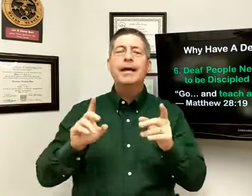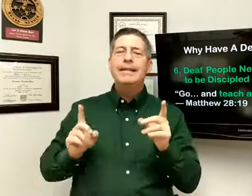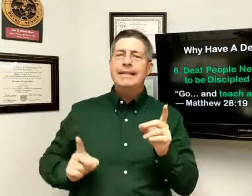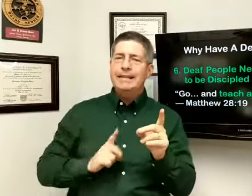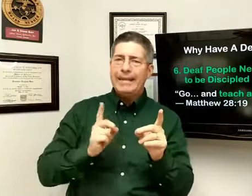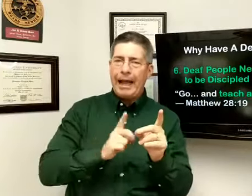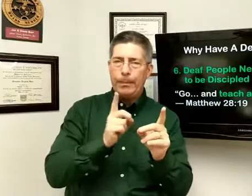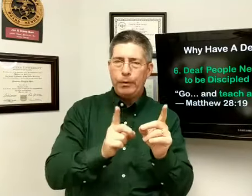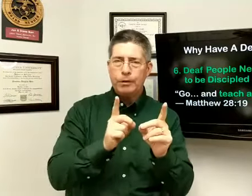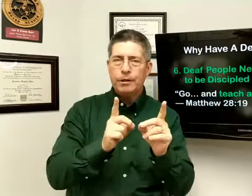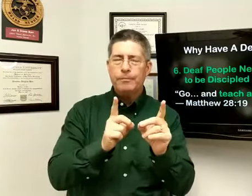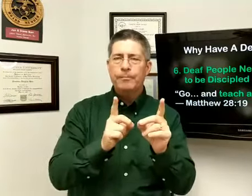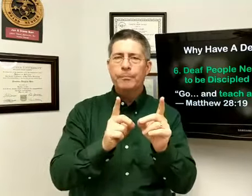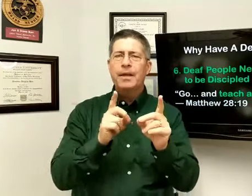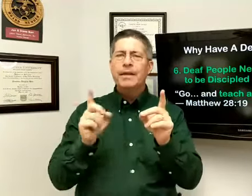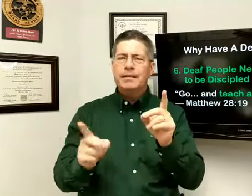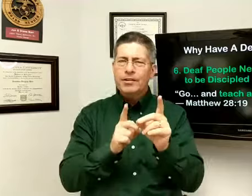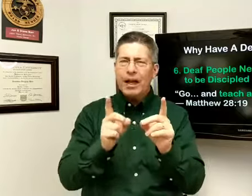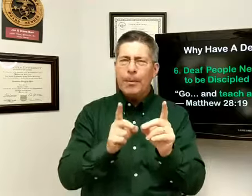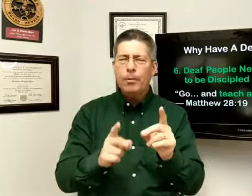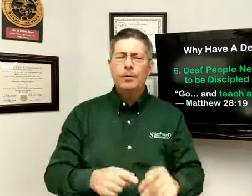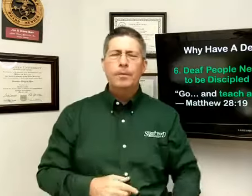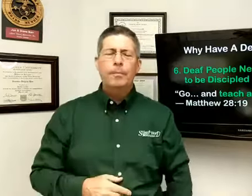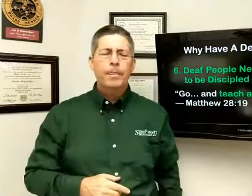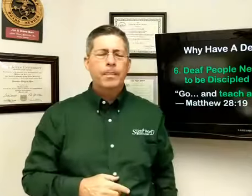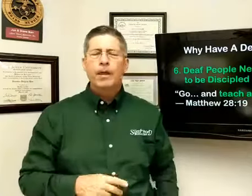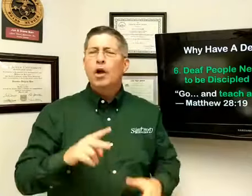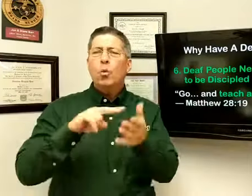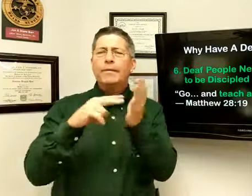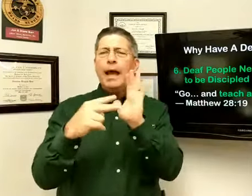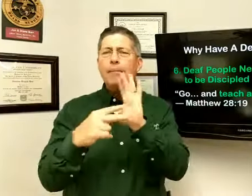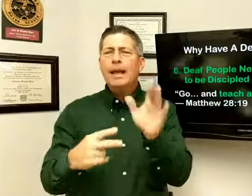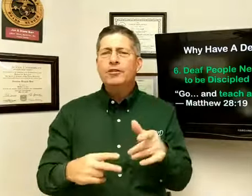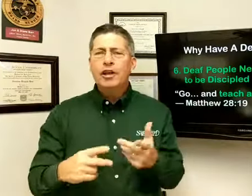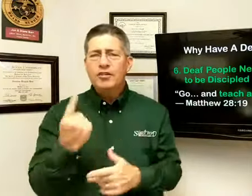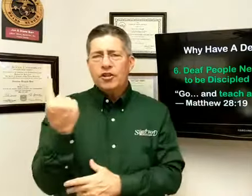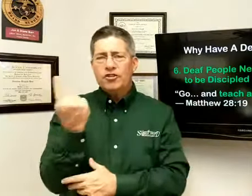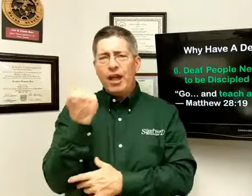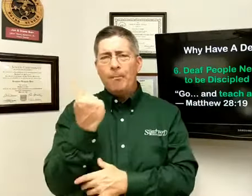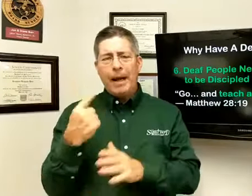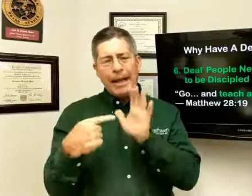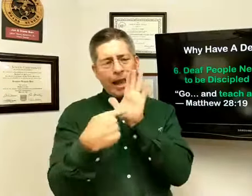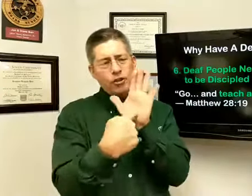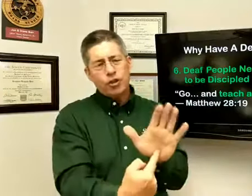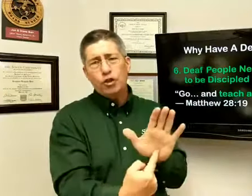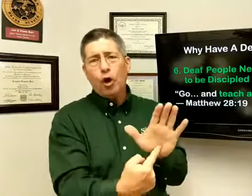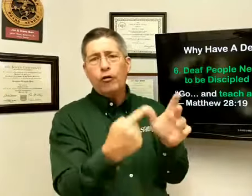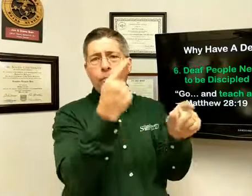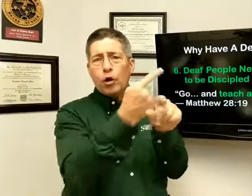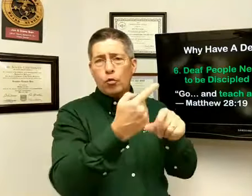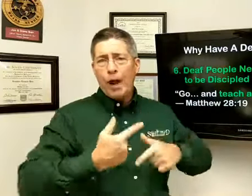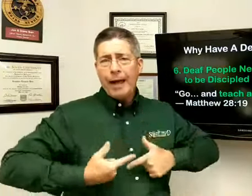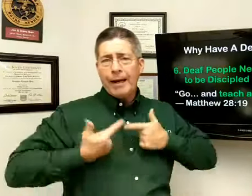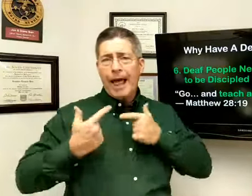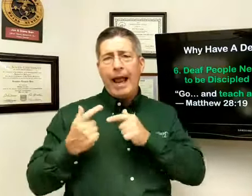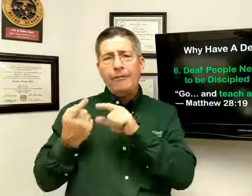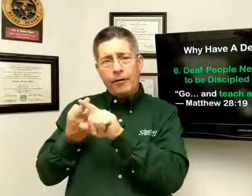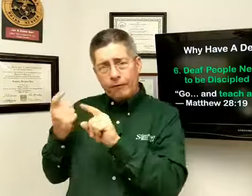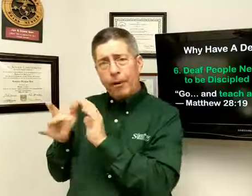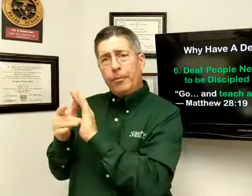discipled, discipled. What that means is, somebody has to show them the right life from the